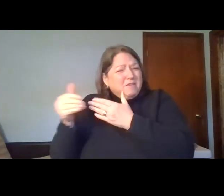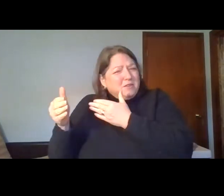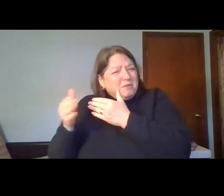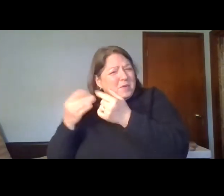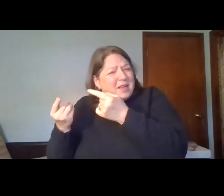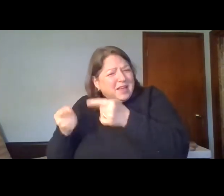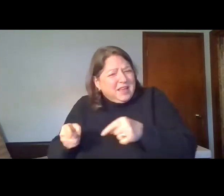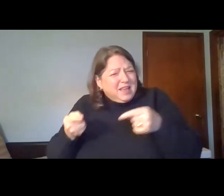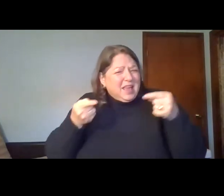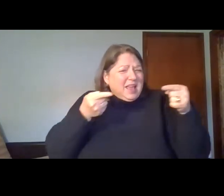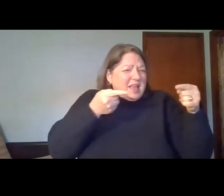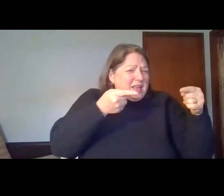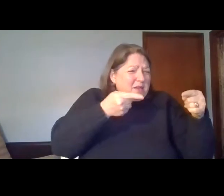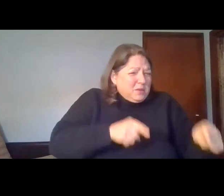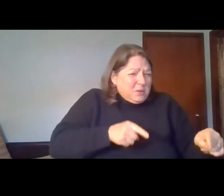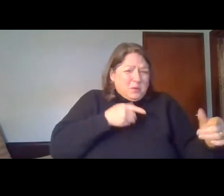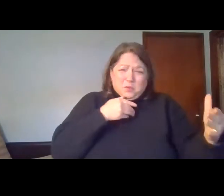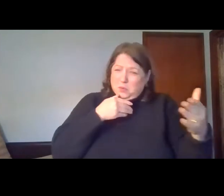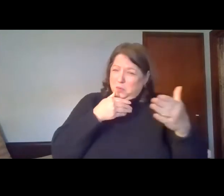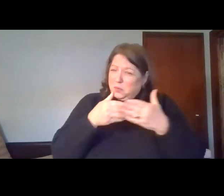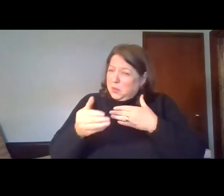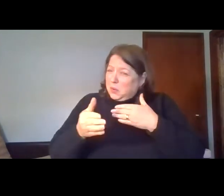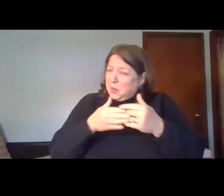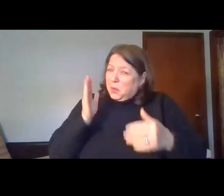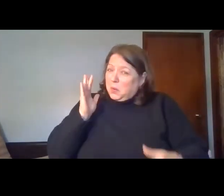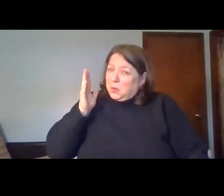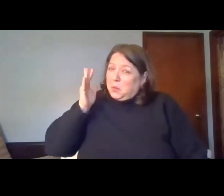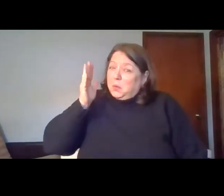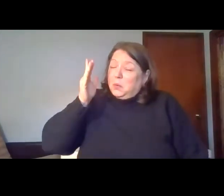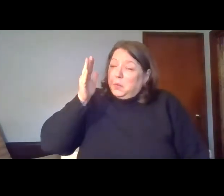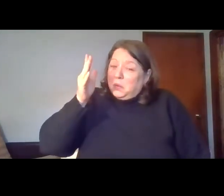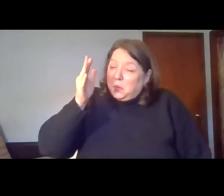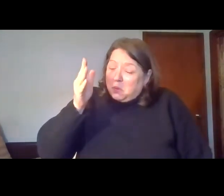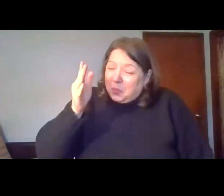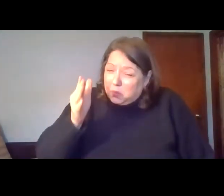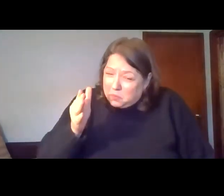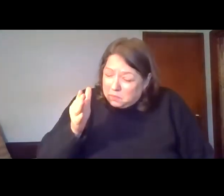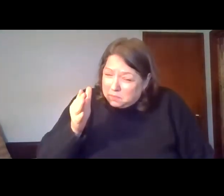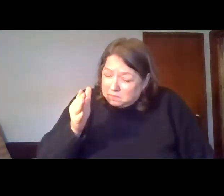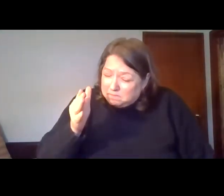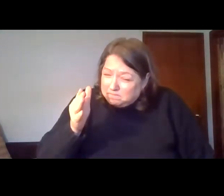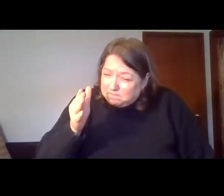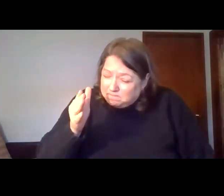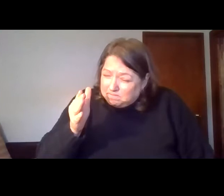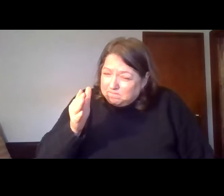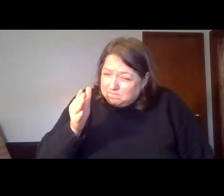may pass and whatever lies before me,